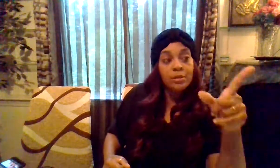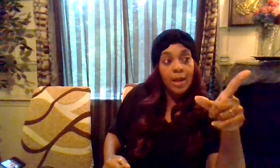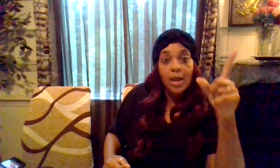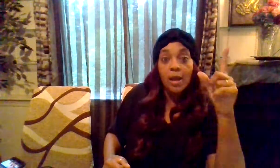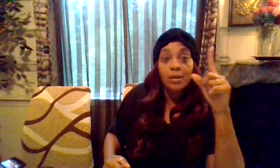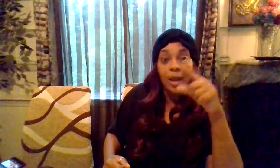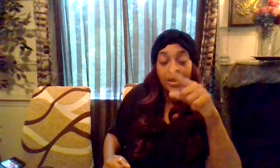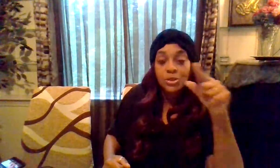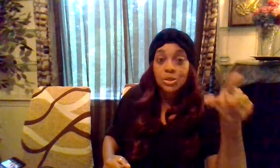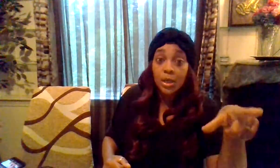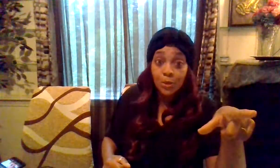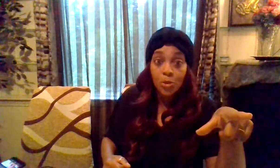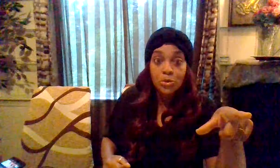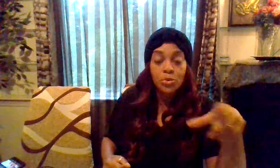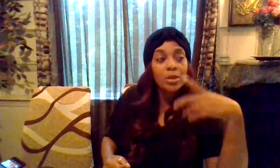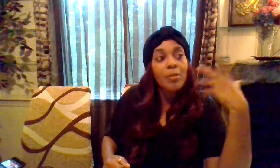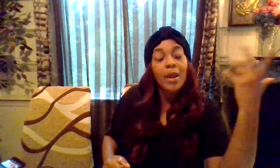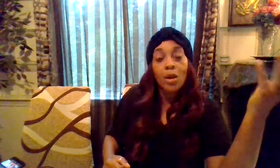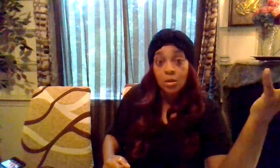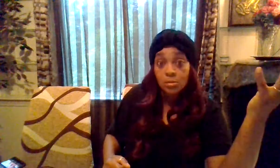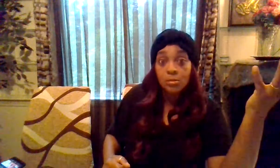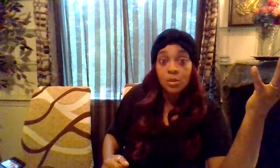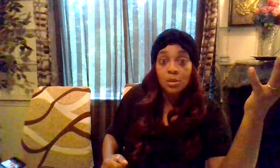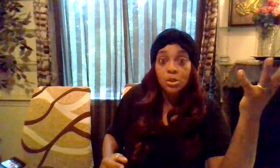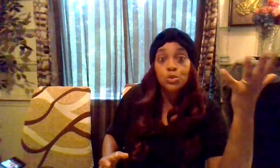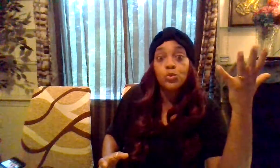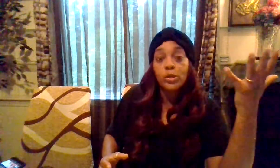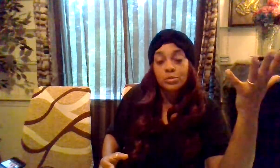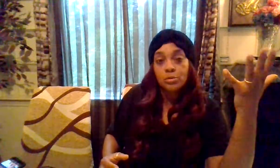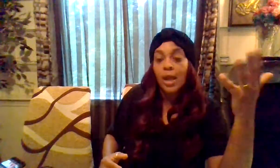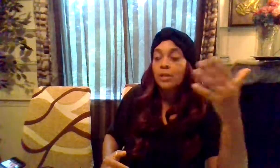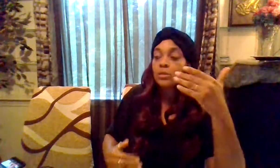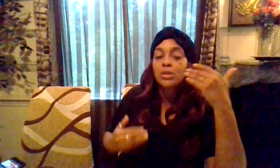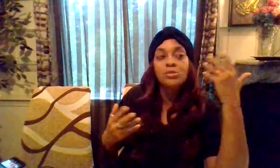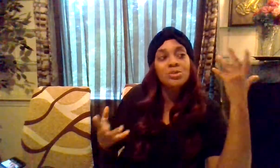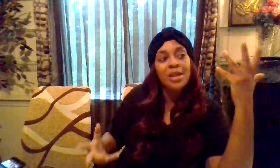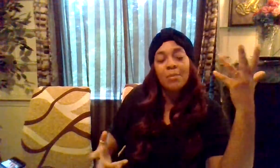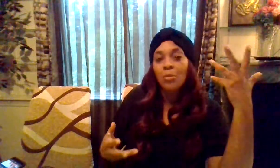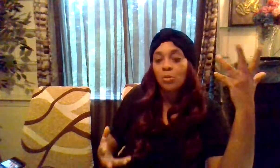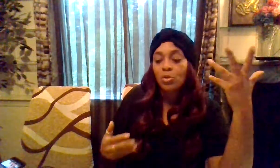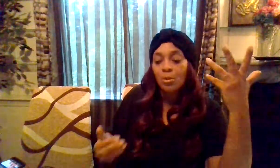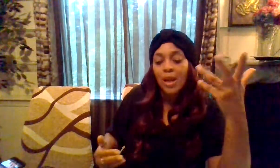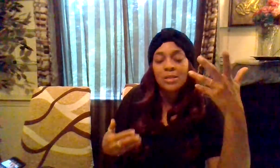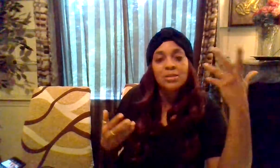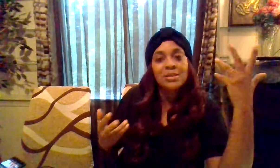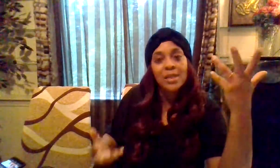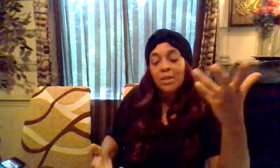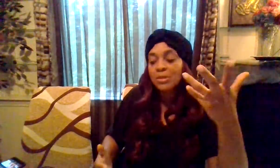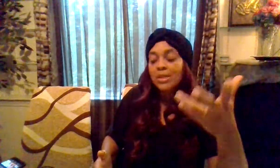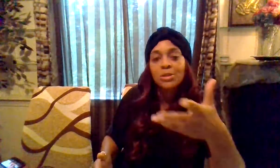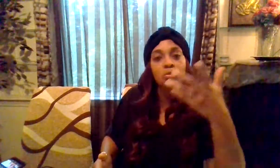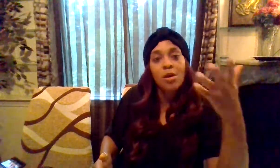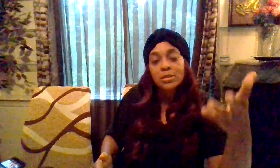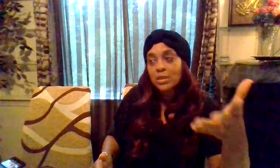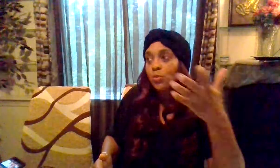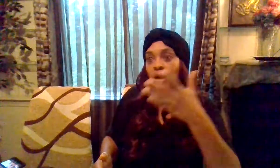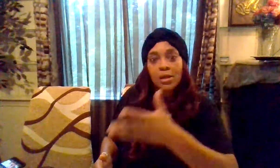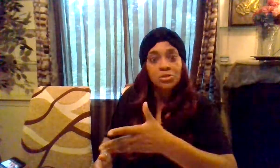kind of light shedded on you and it may hurt because you went through that and they're telling you stop normalizing the same mistakes you are to see what kind of